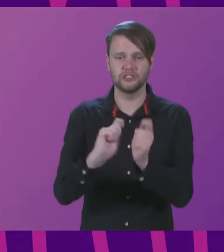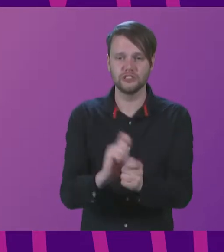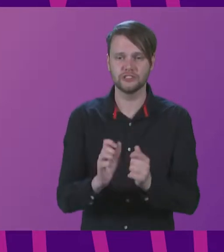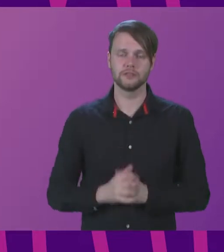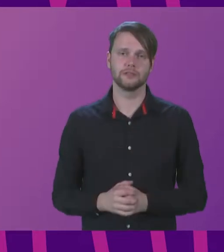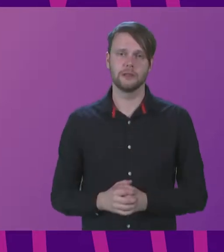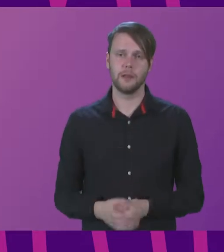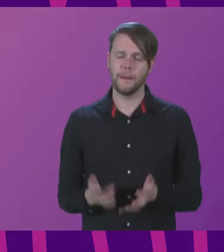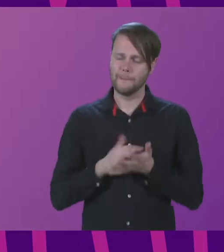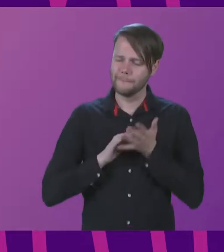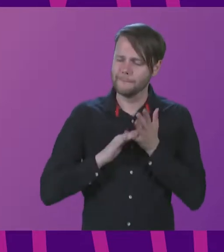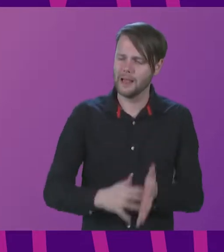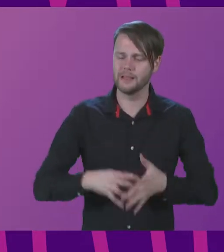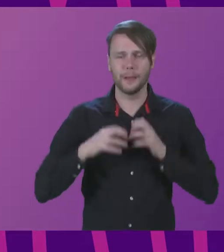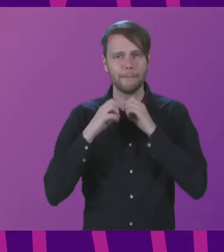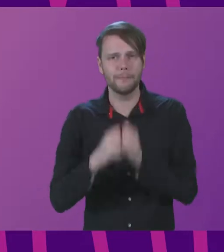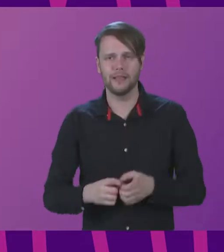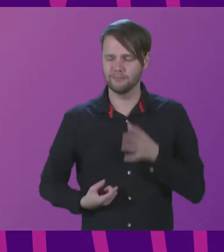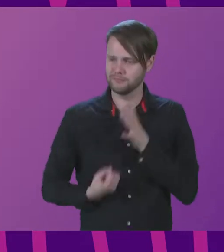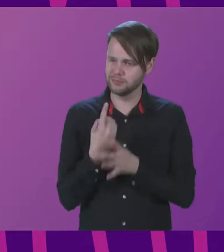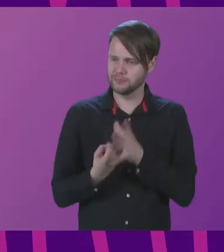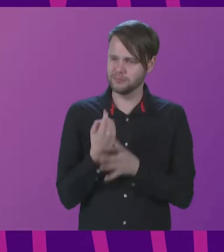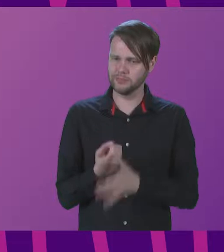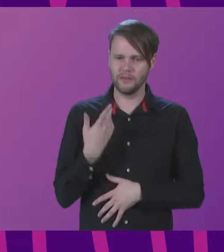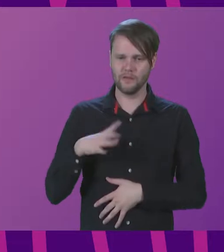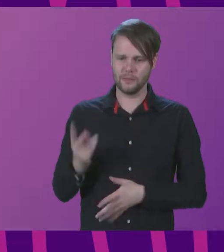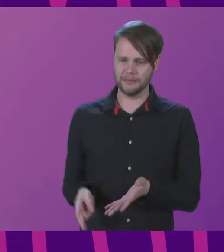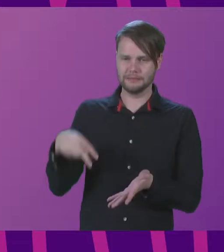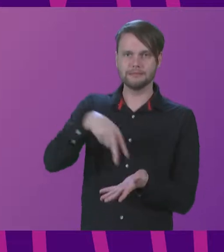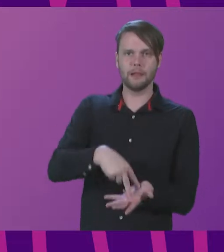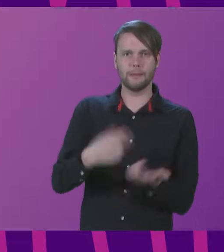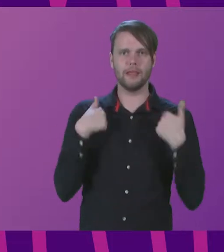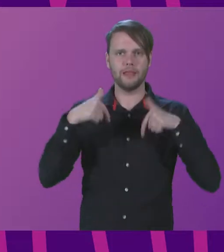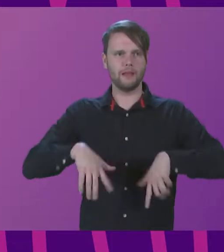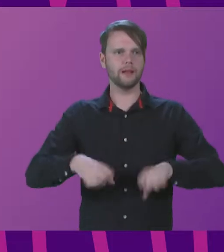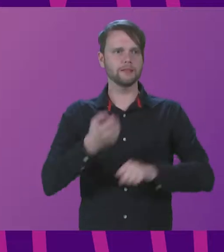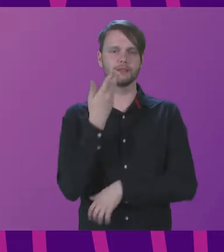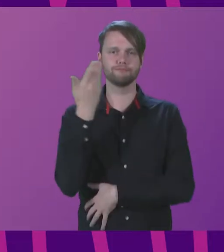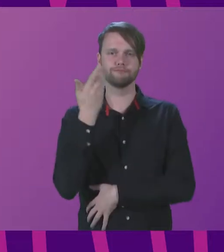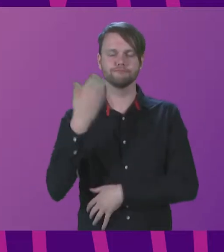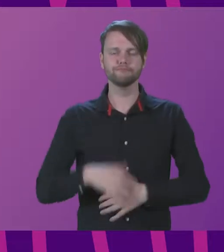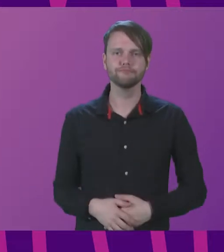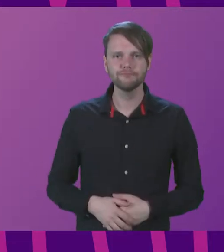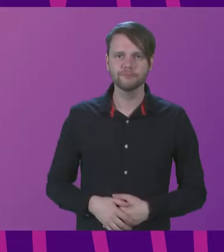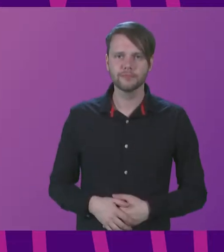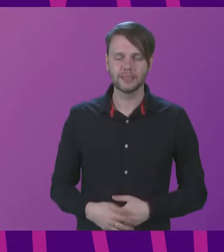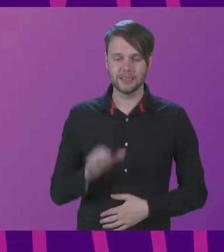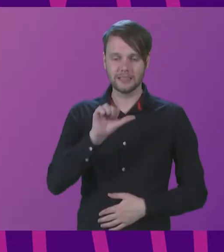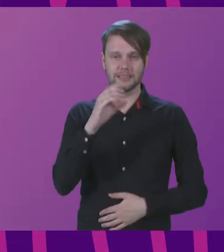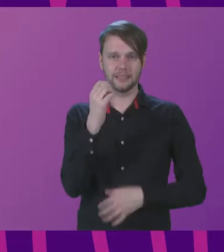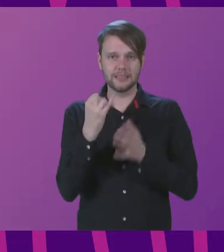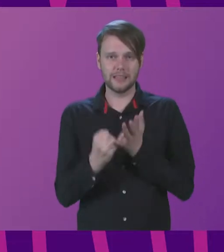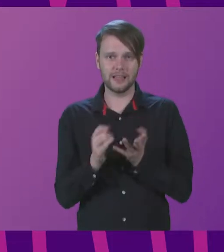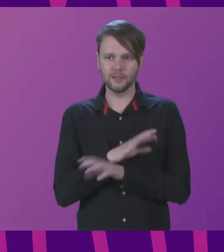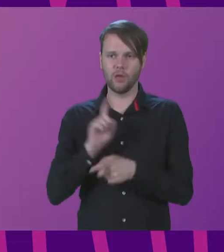Millions and billions of events have occurred since I got up here and started speaking. No 60 seconds is